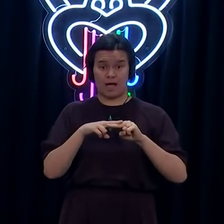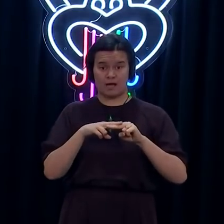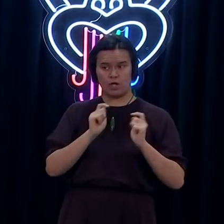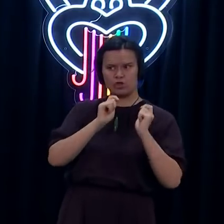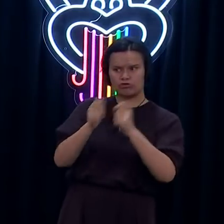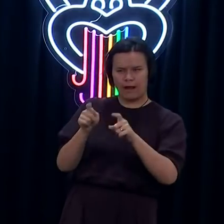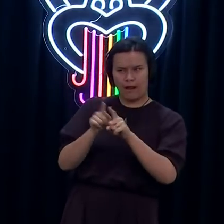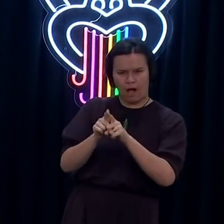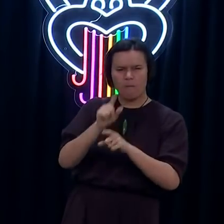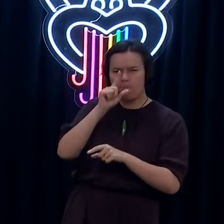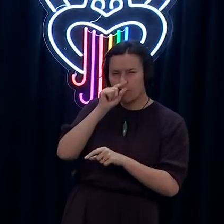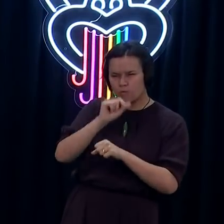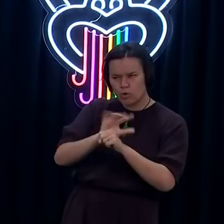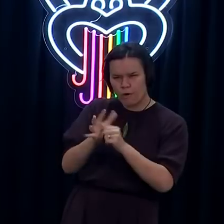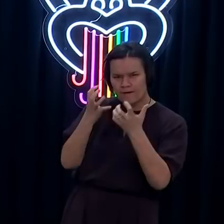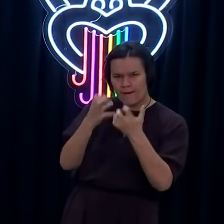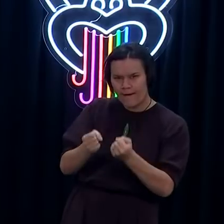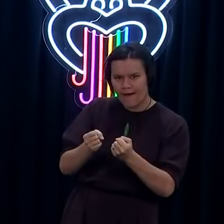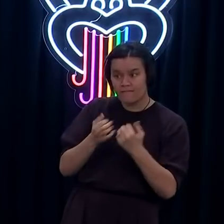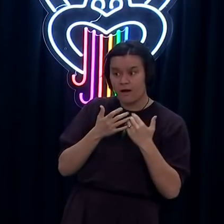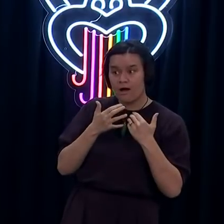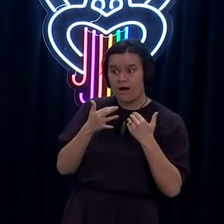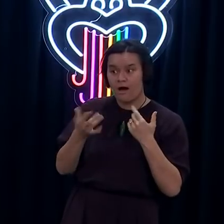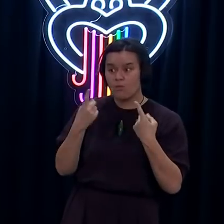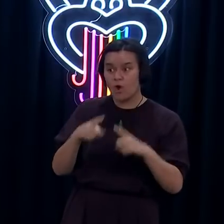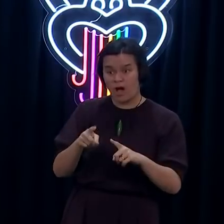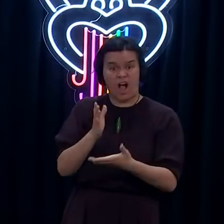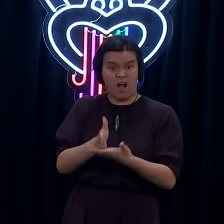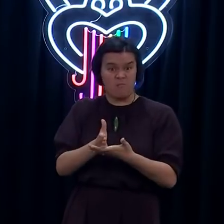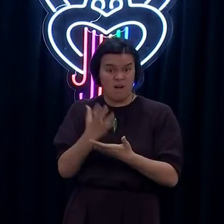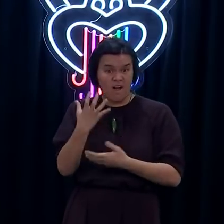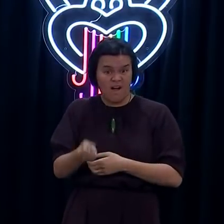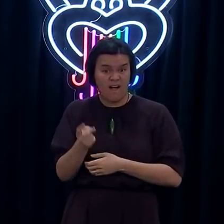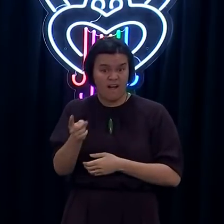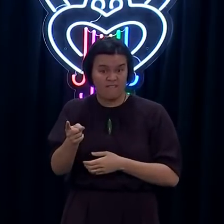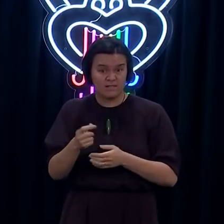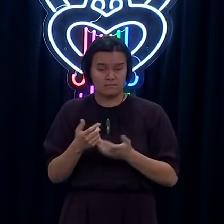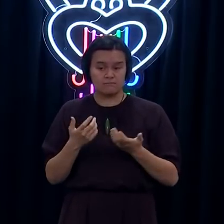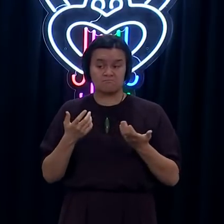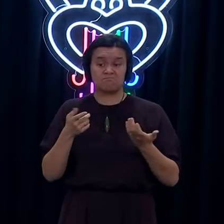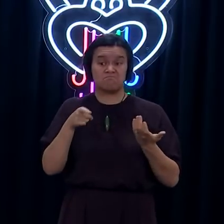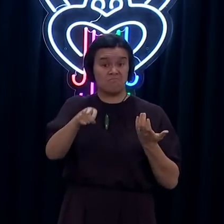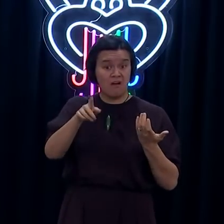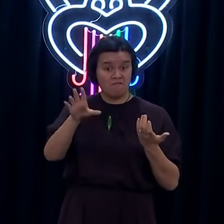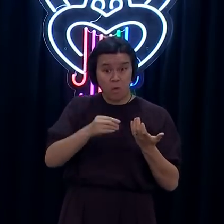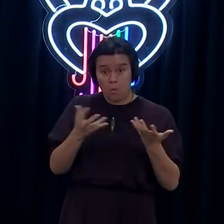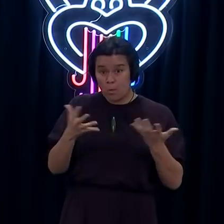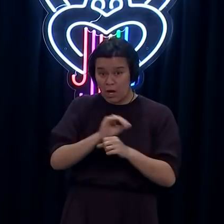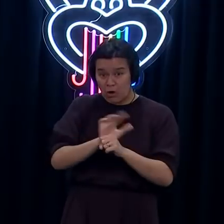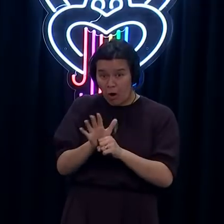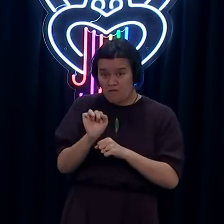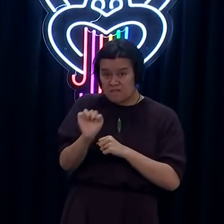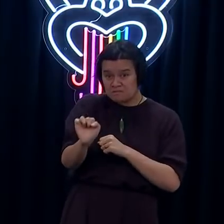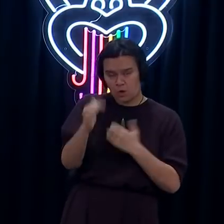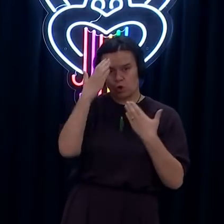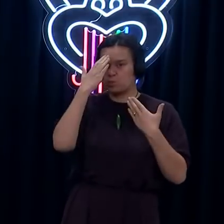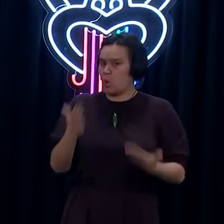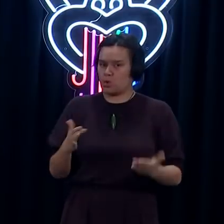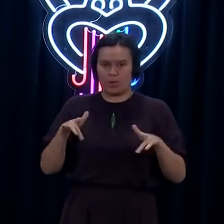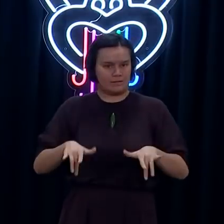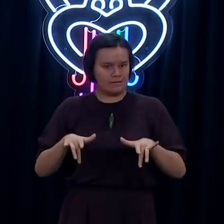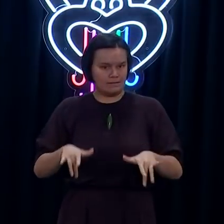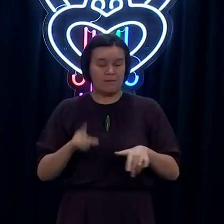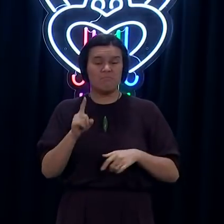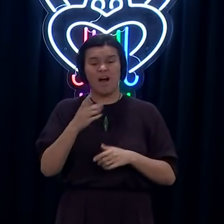yet, there is a tentative link. But more work is being done just to shore that up. But I want to acknowledge both the police staff